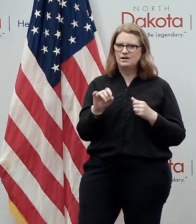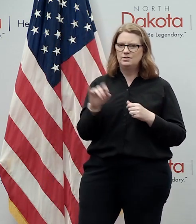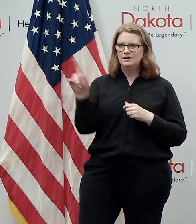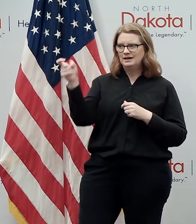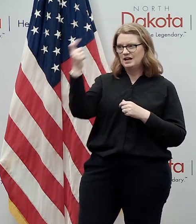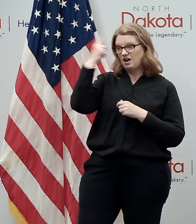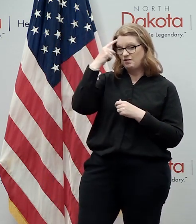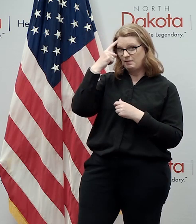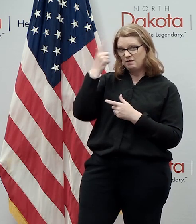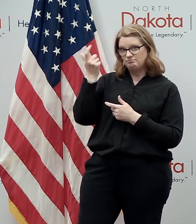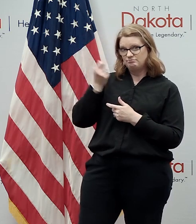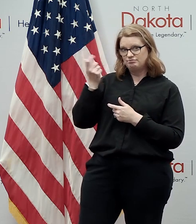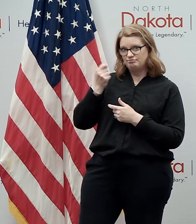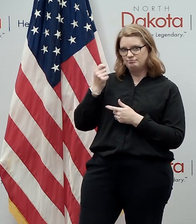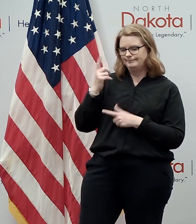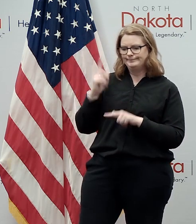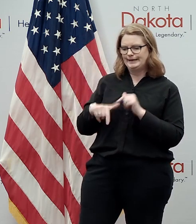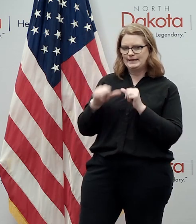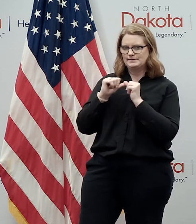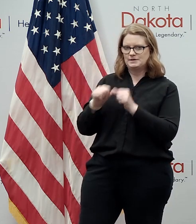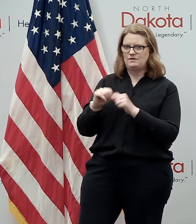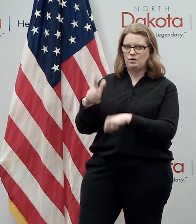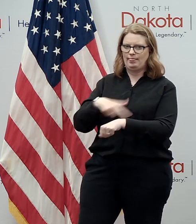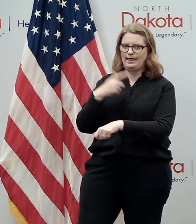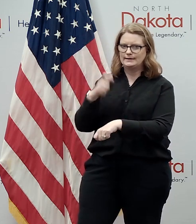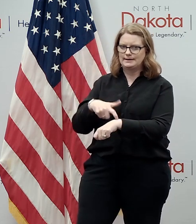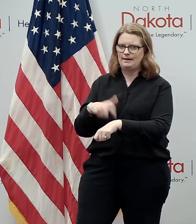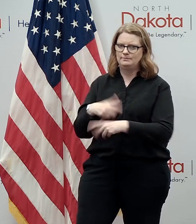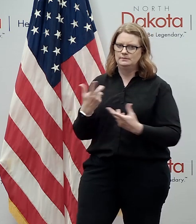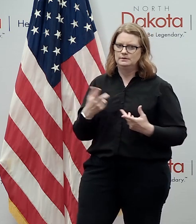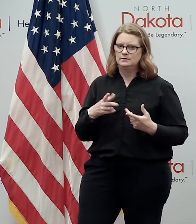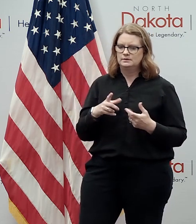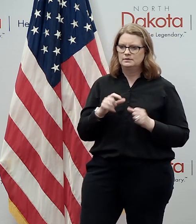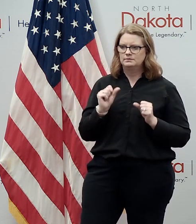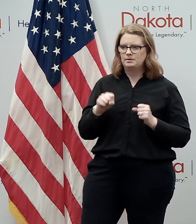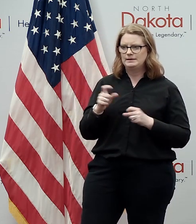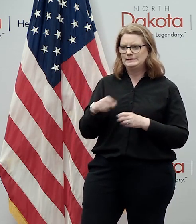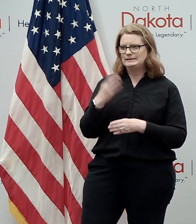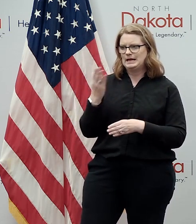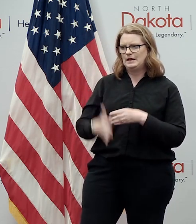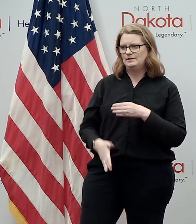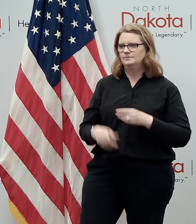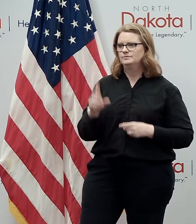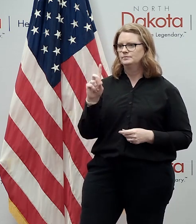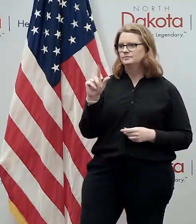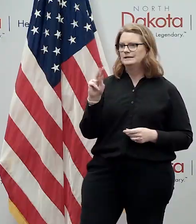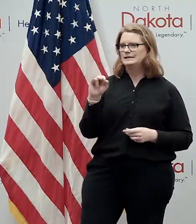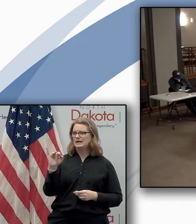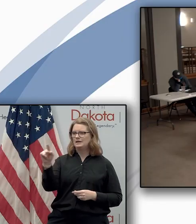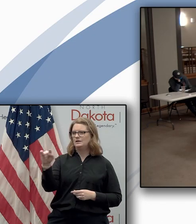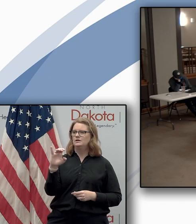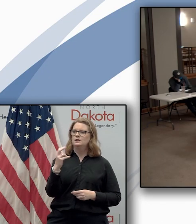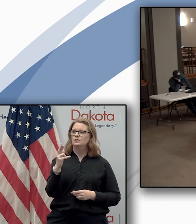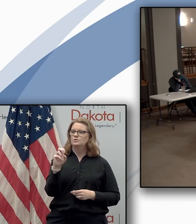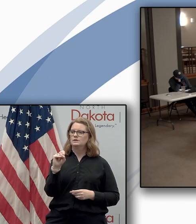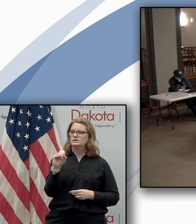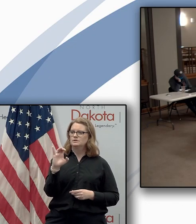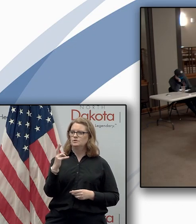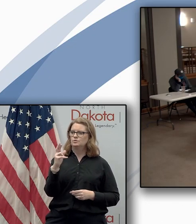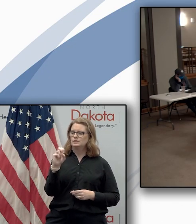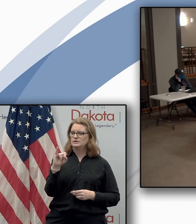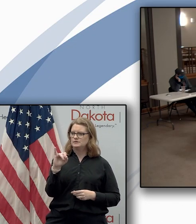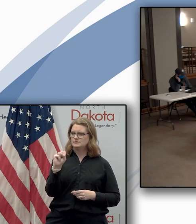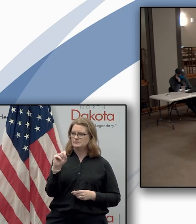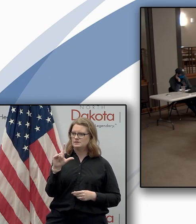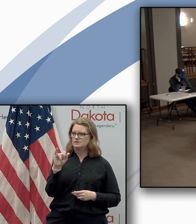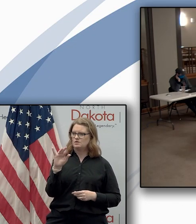subsidies, because this, this is unsustainable in the long term for the government to do that, the federal government to do that. Danny? Chris Larson, AM 1100,